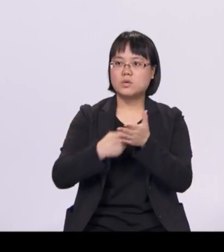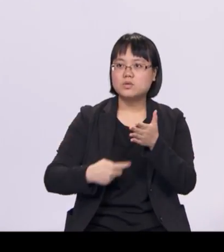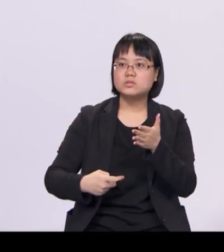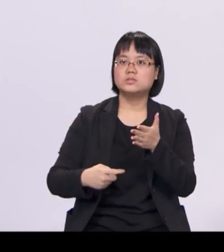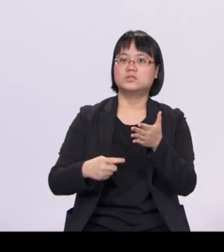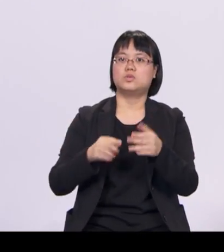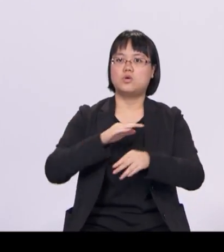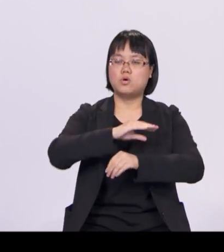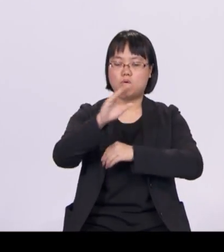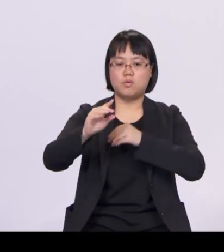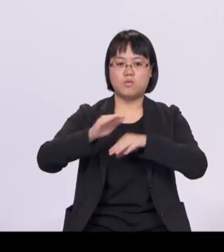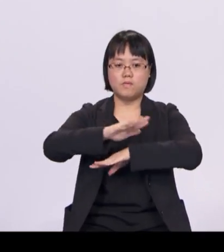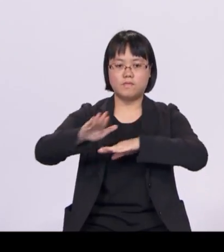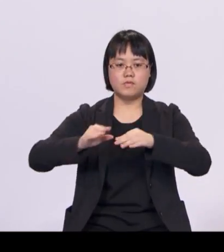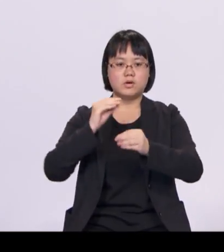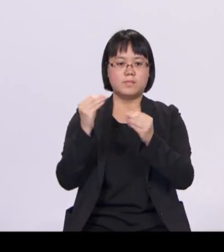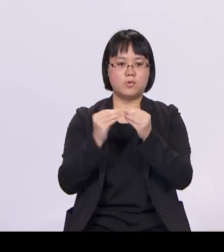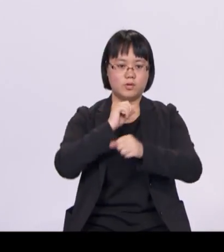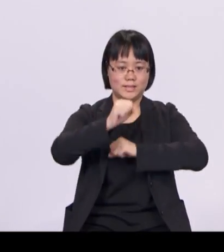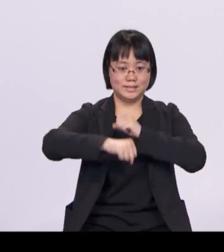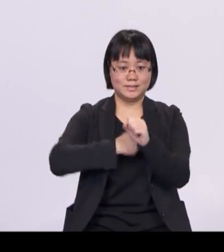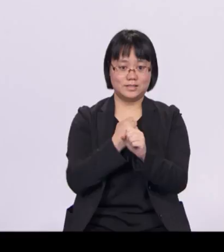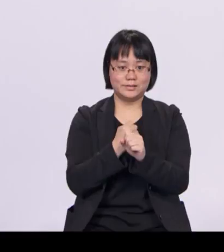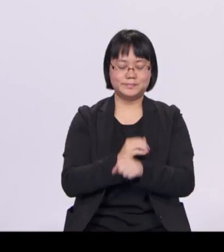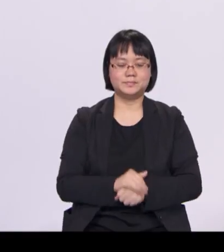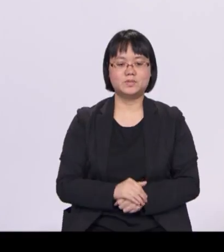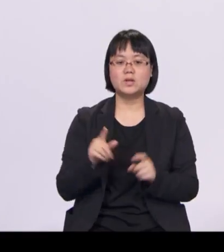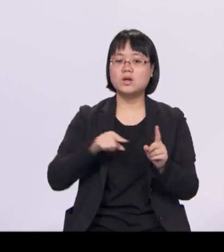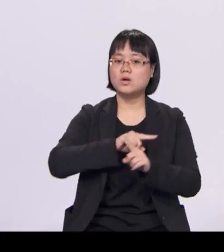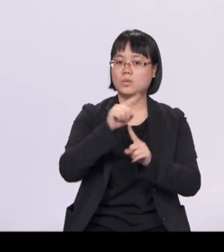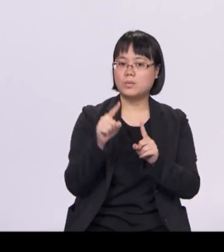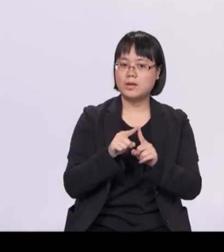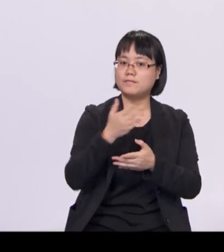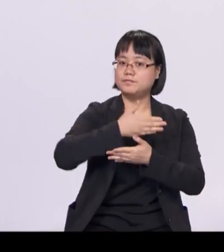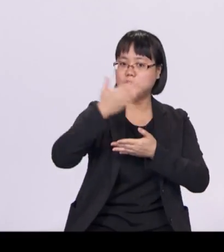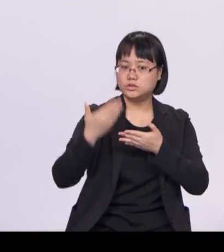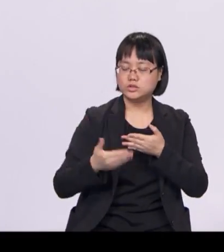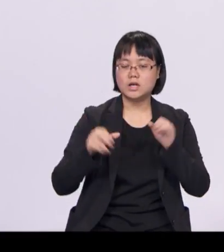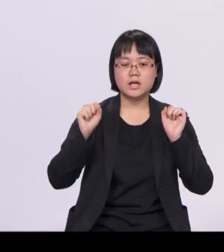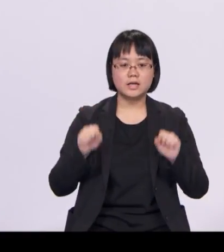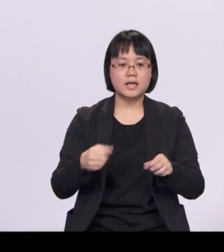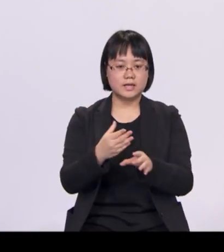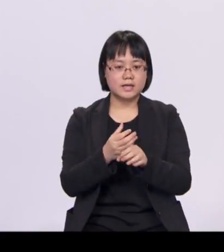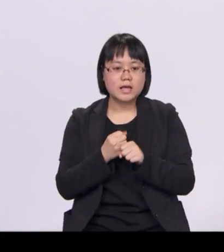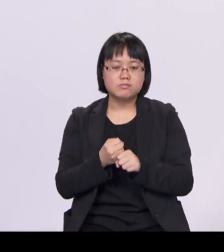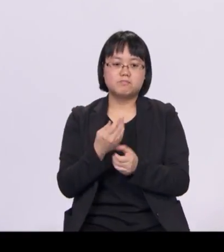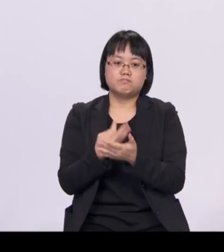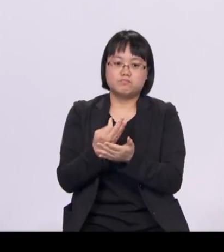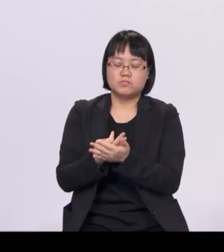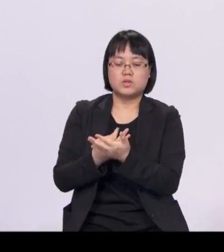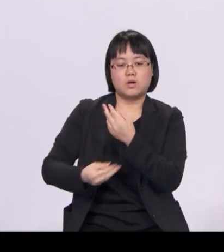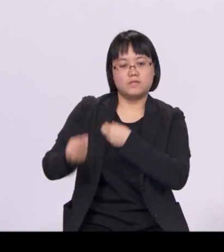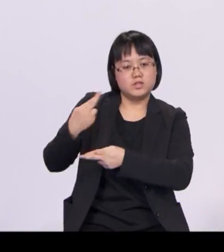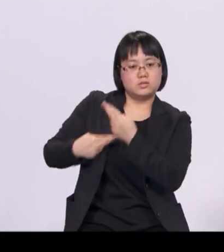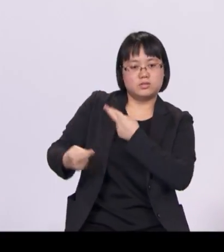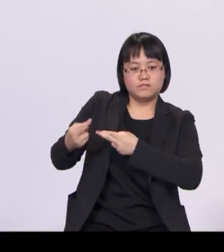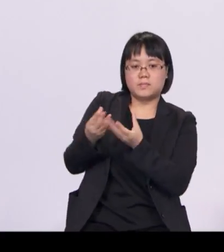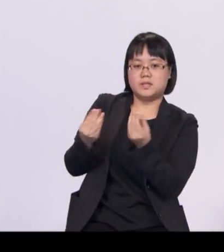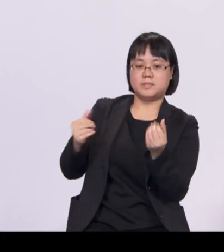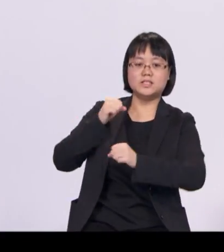projects, once completed, will generate economic returns over many years. The borrowing arrangements for these projects